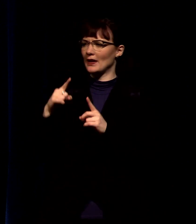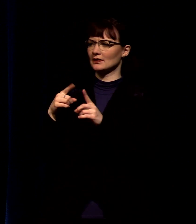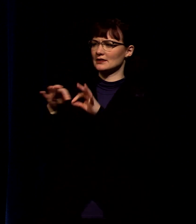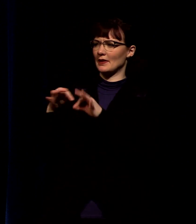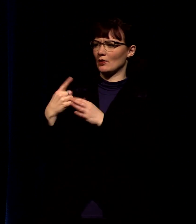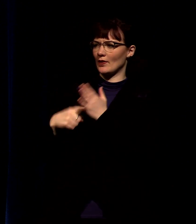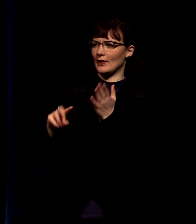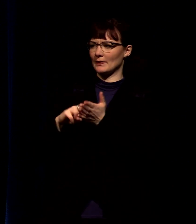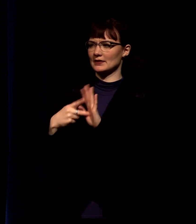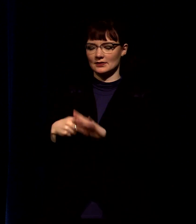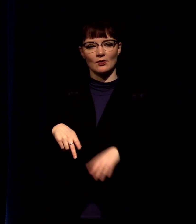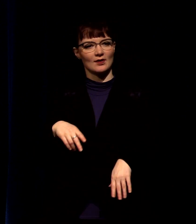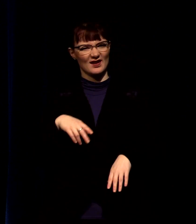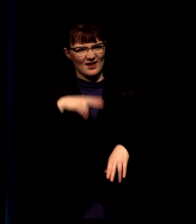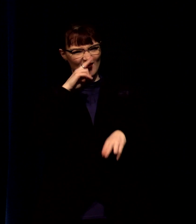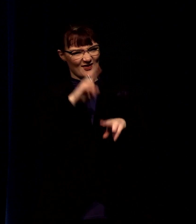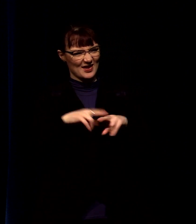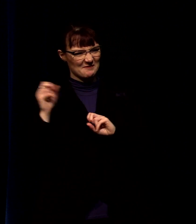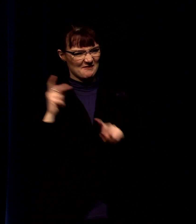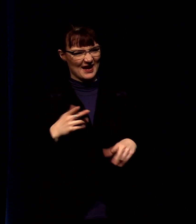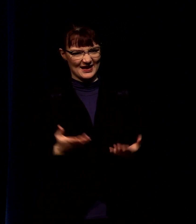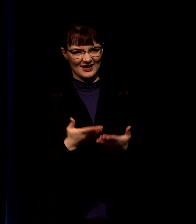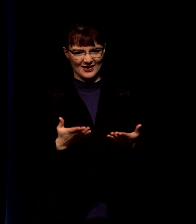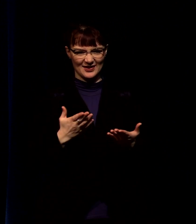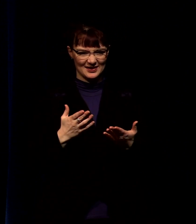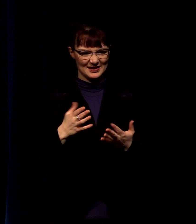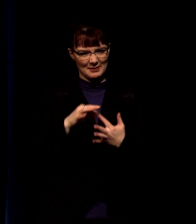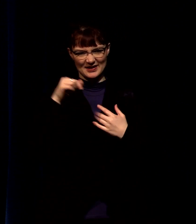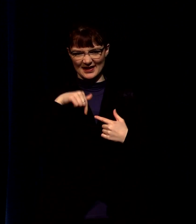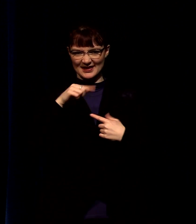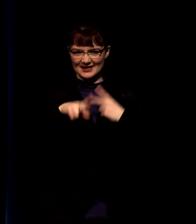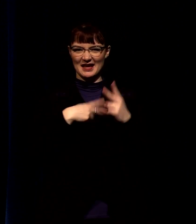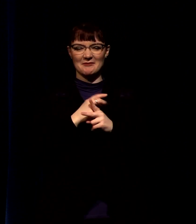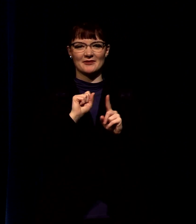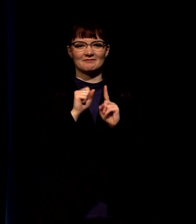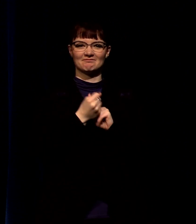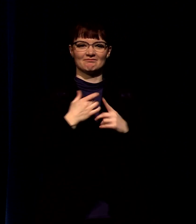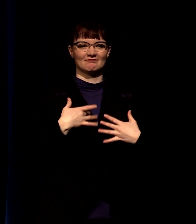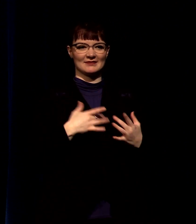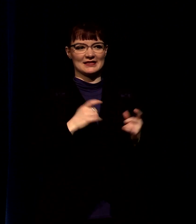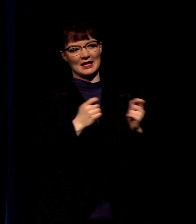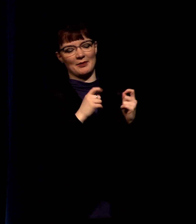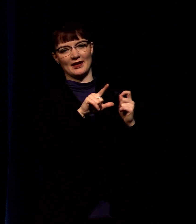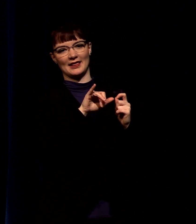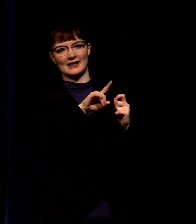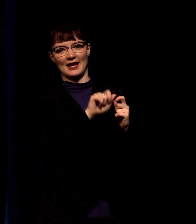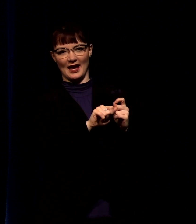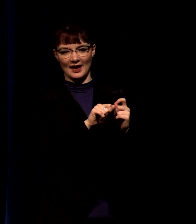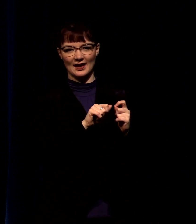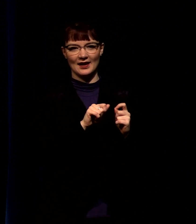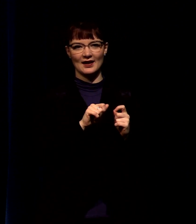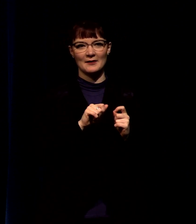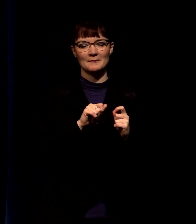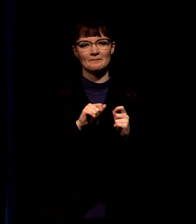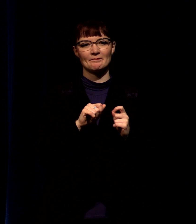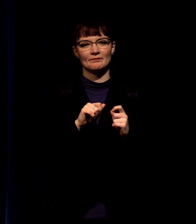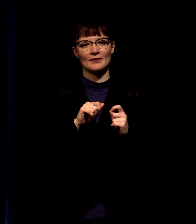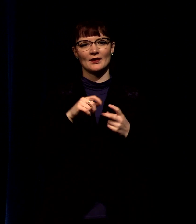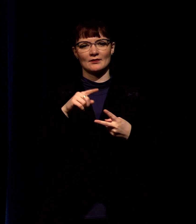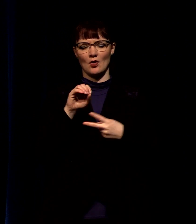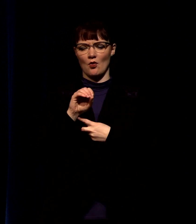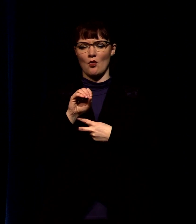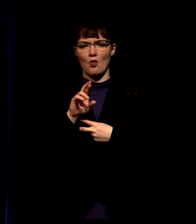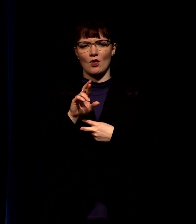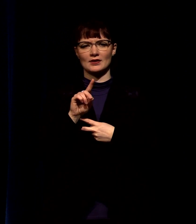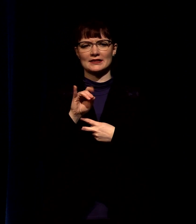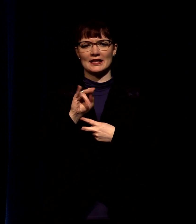charge yeah it's kind of fun to be here in a moment like this and to celebrate linda's ordination consecration which really are two words